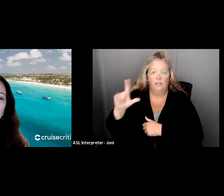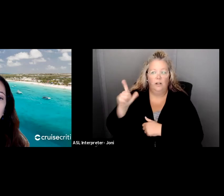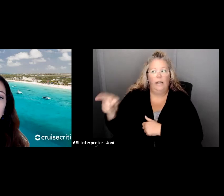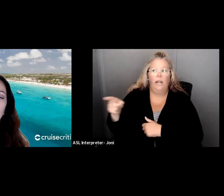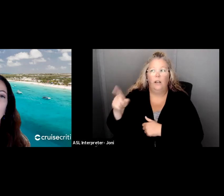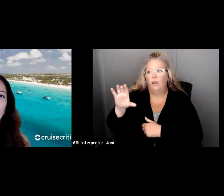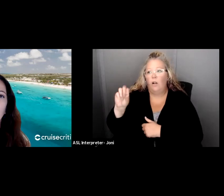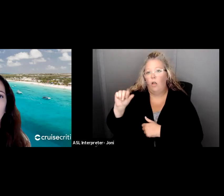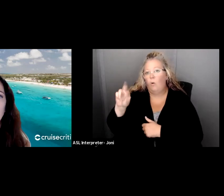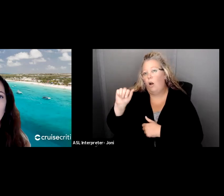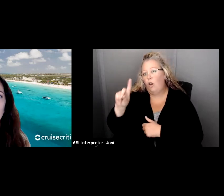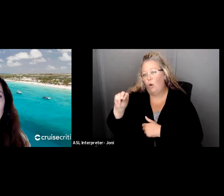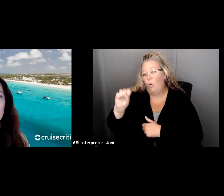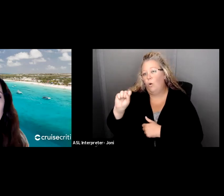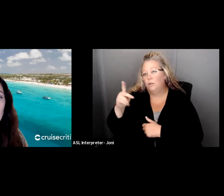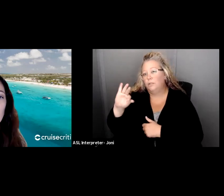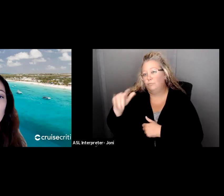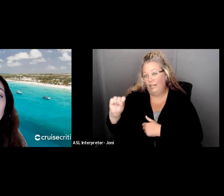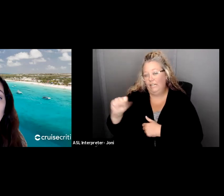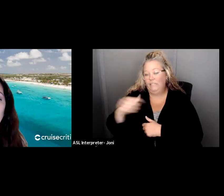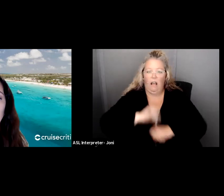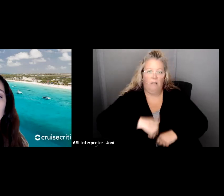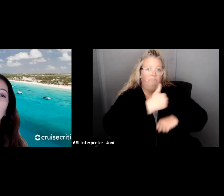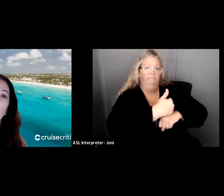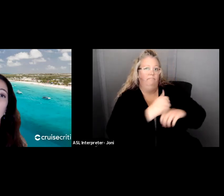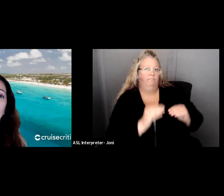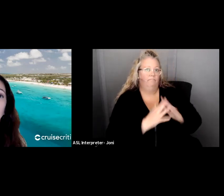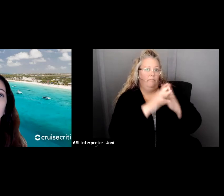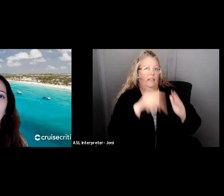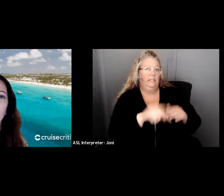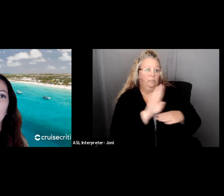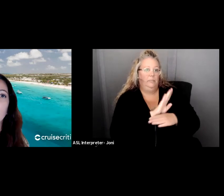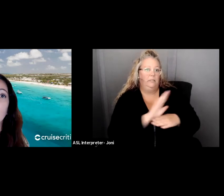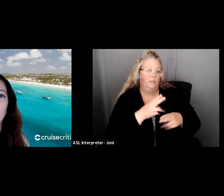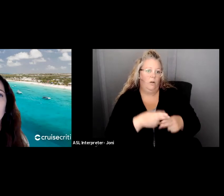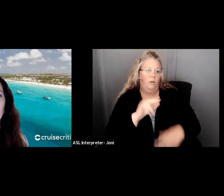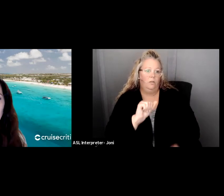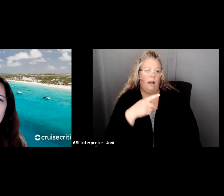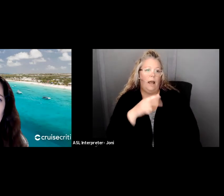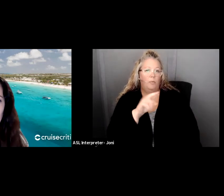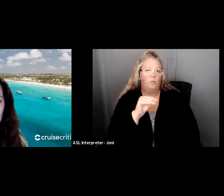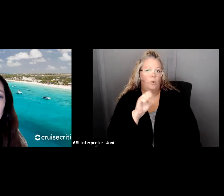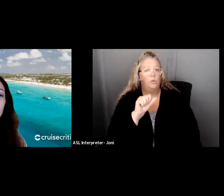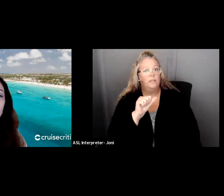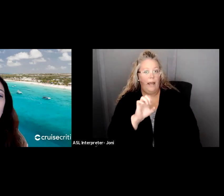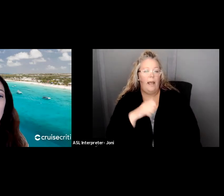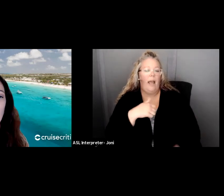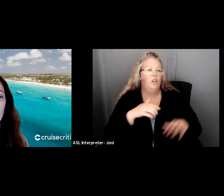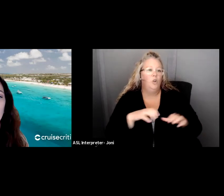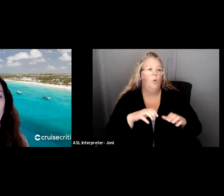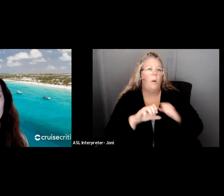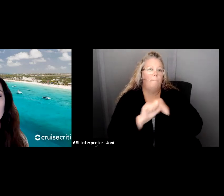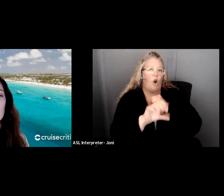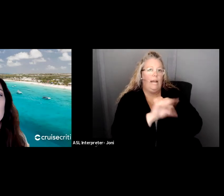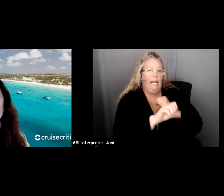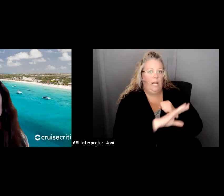APRAZE. So basically, I just do strategic planning and marketing for the independent living movement exclusively. And